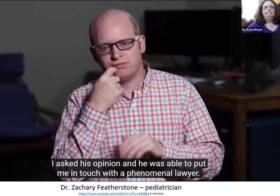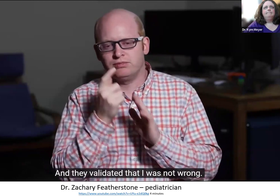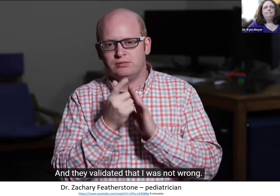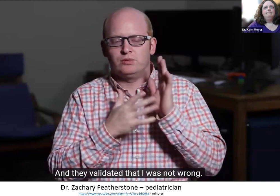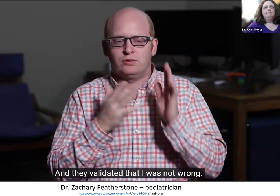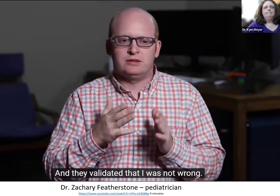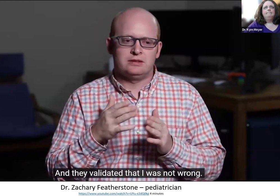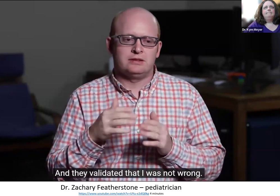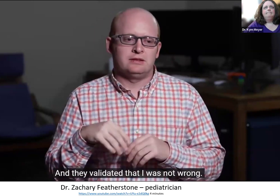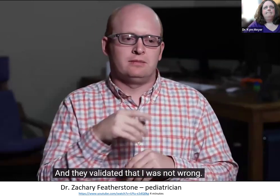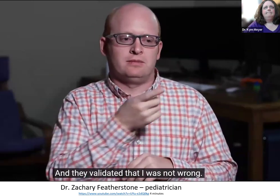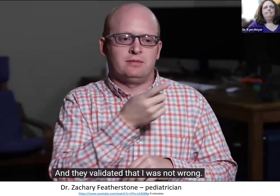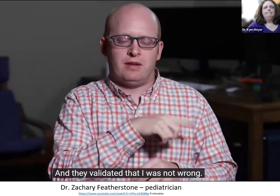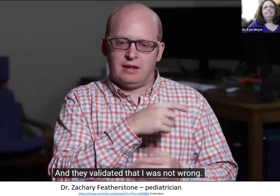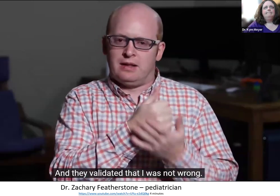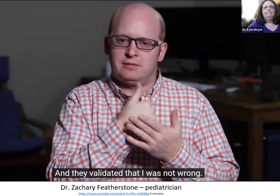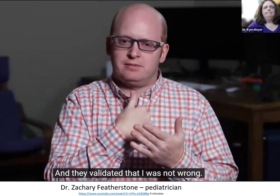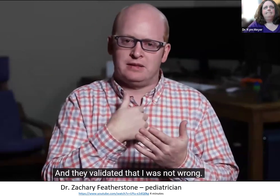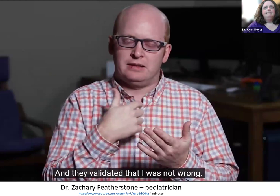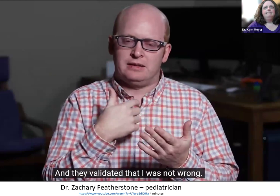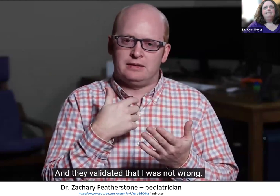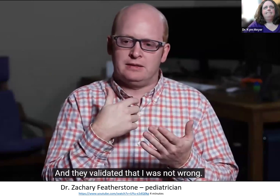And they validated that I was not wrong.